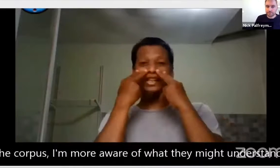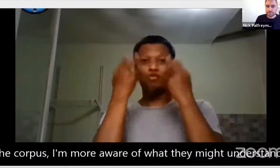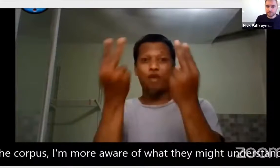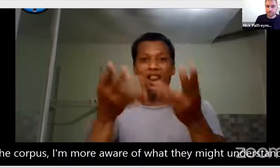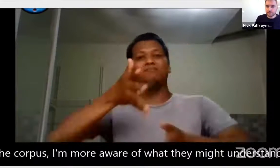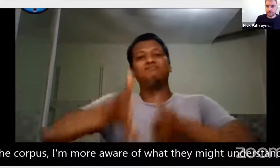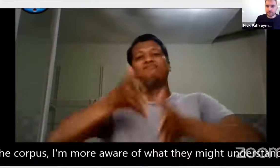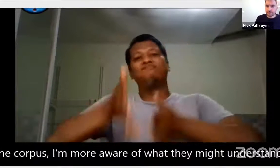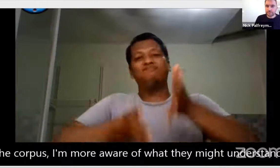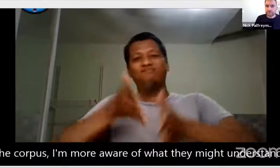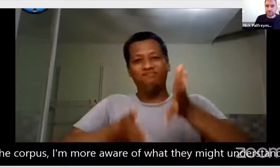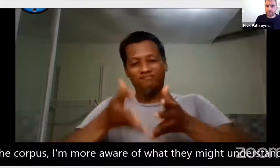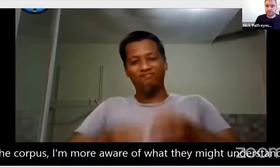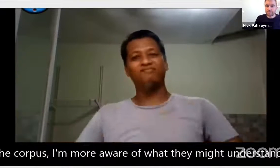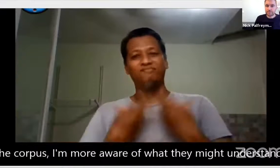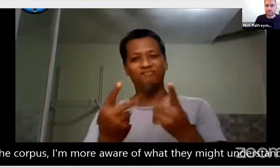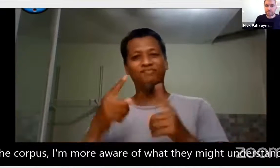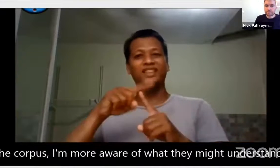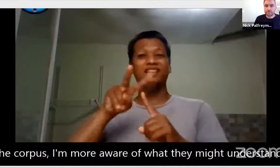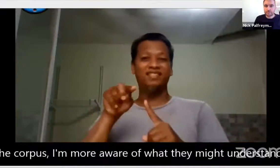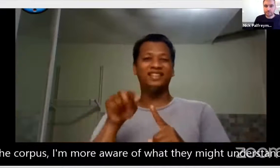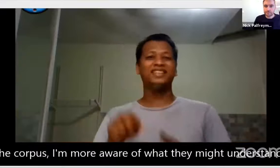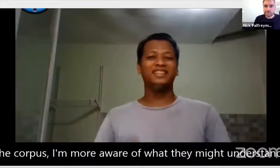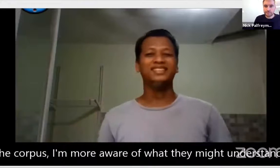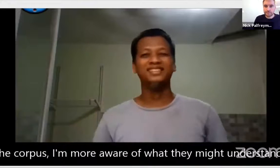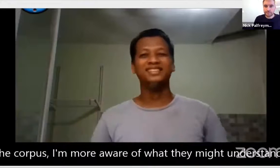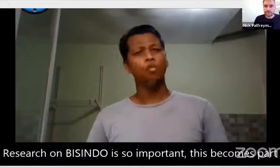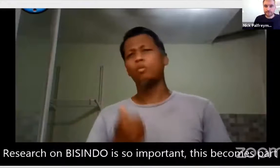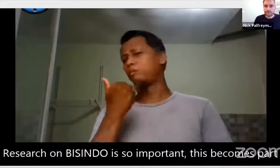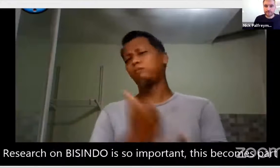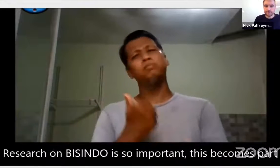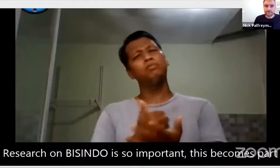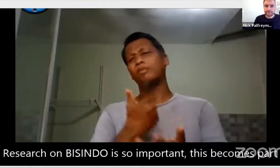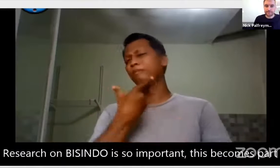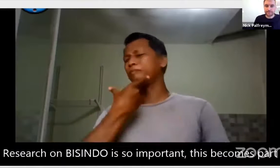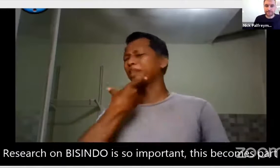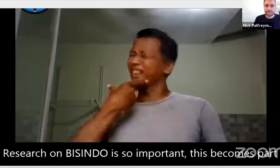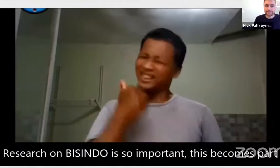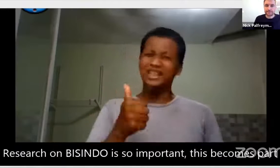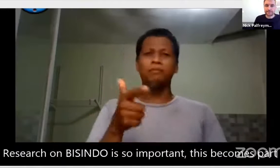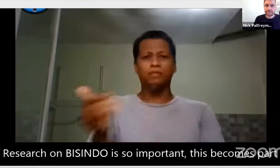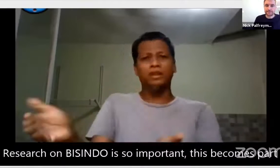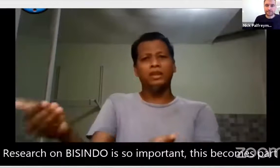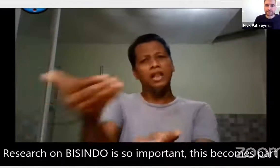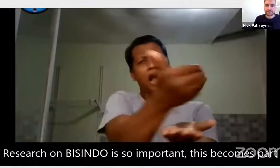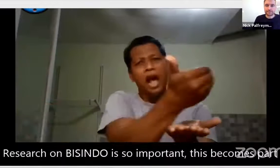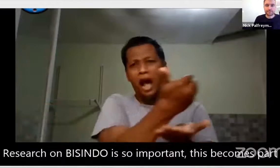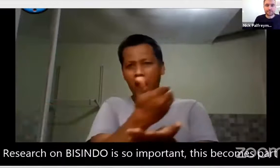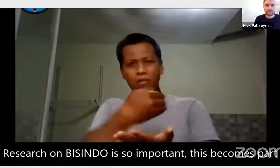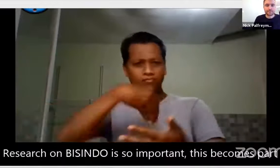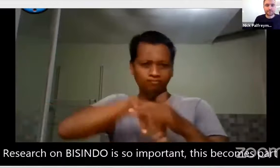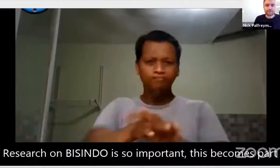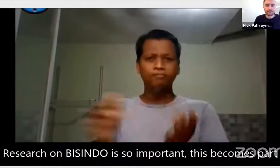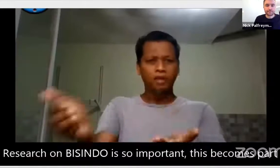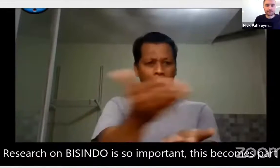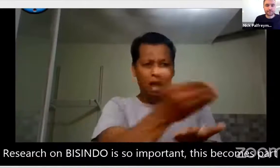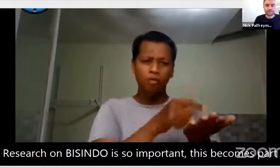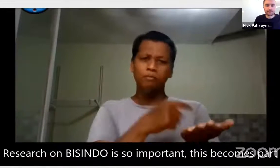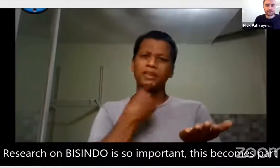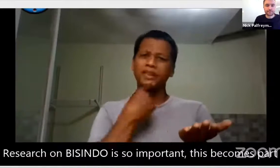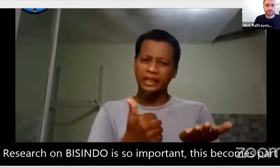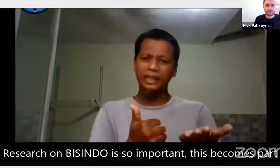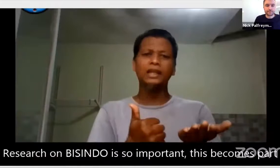people sign in the corpus, I'm more aware of what they might understand. Research on Basindo is so important.